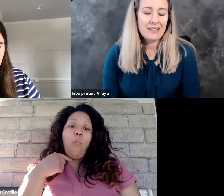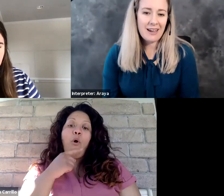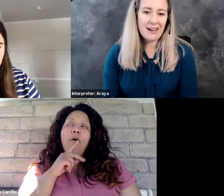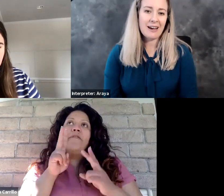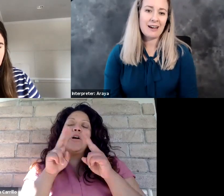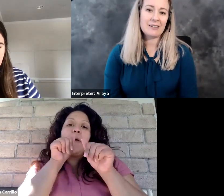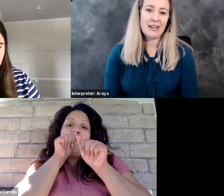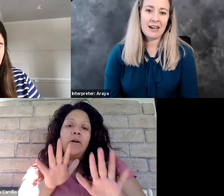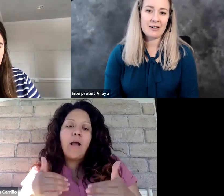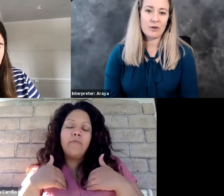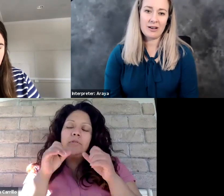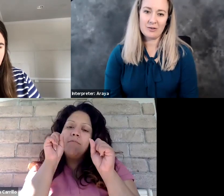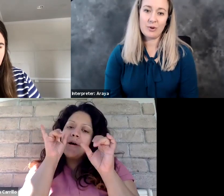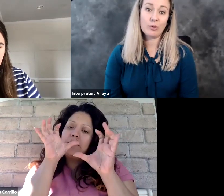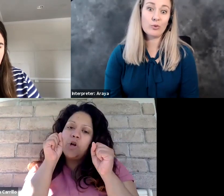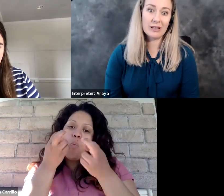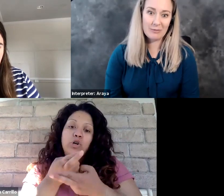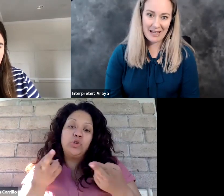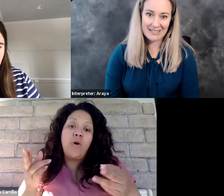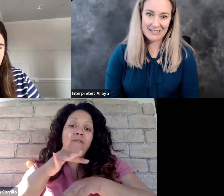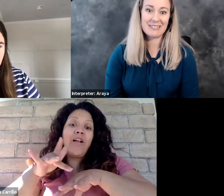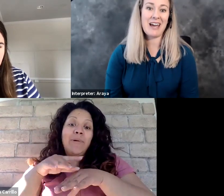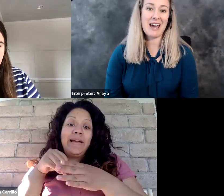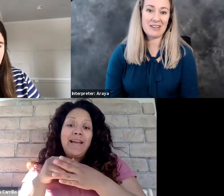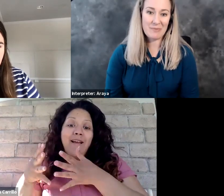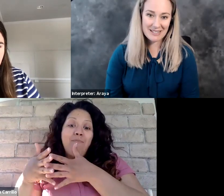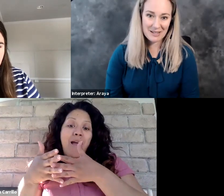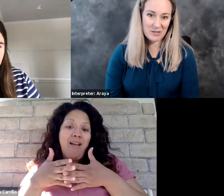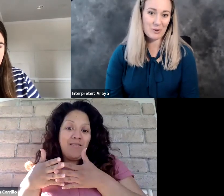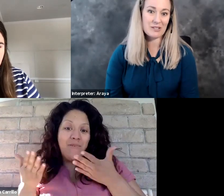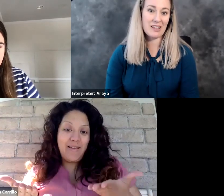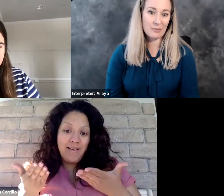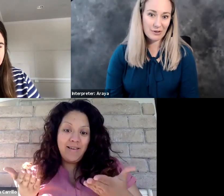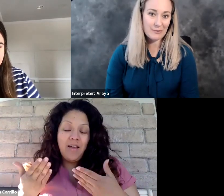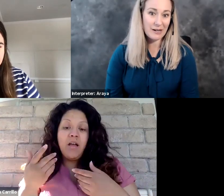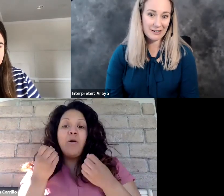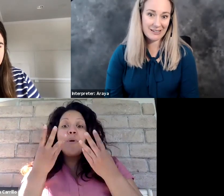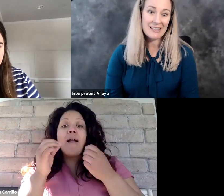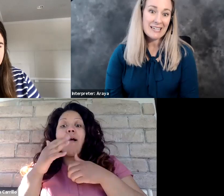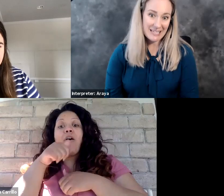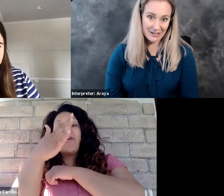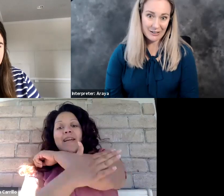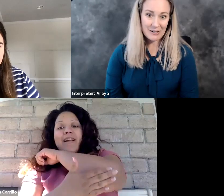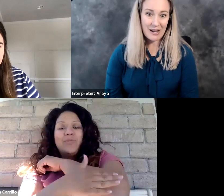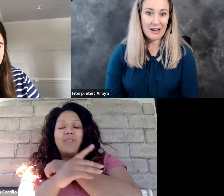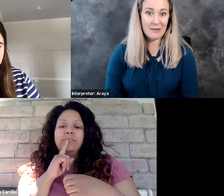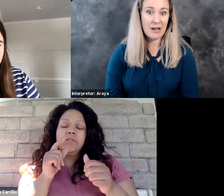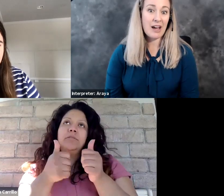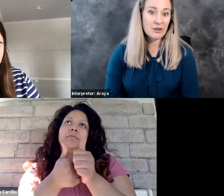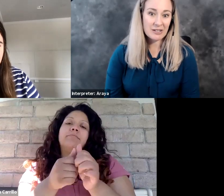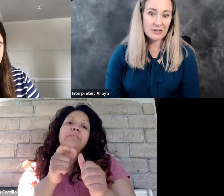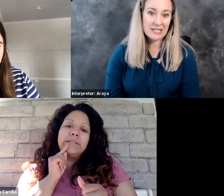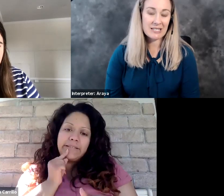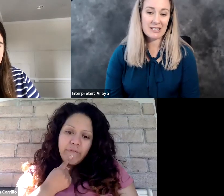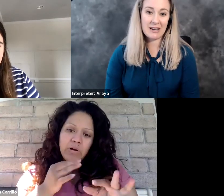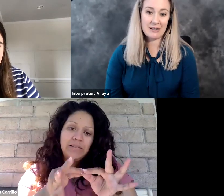Yeah. Yeah. Well, we're really blessed to have an amazing resource available in America here, um, in